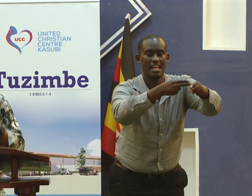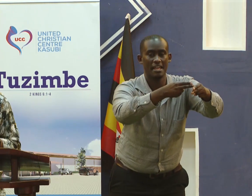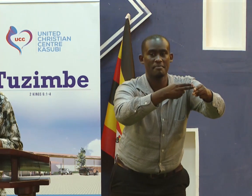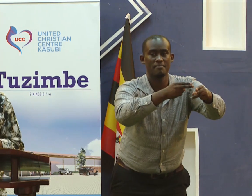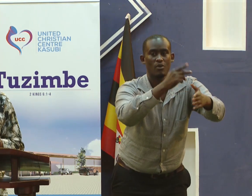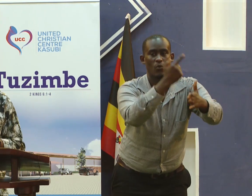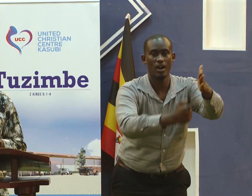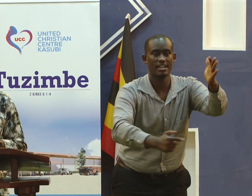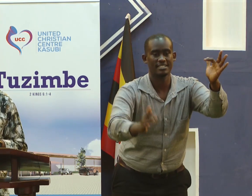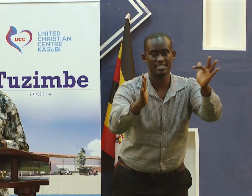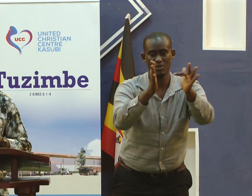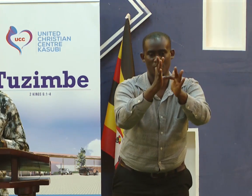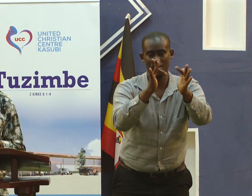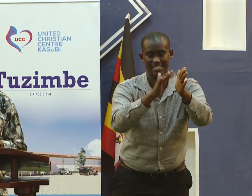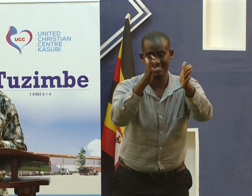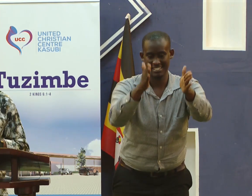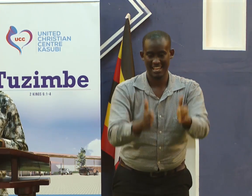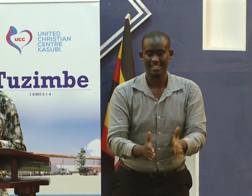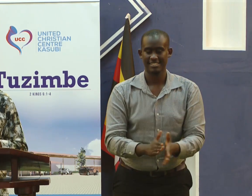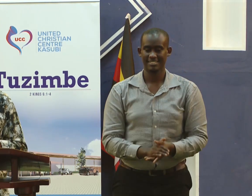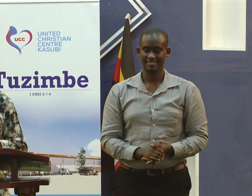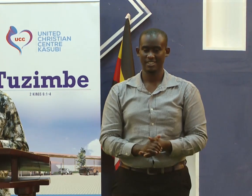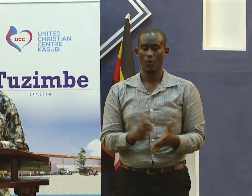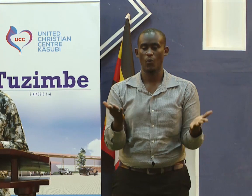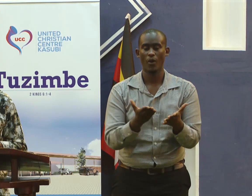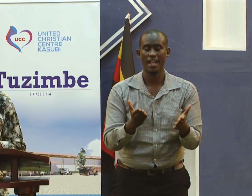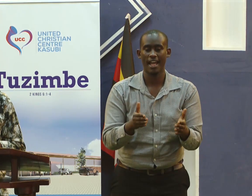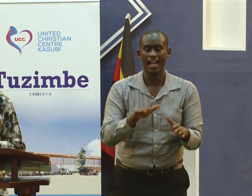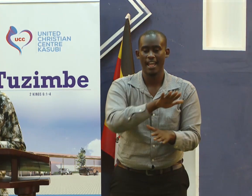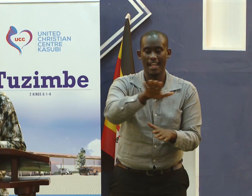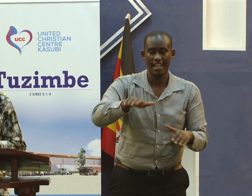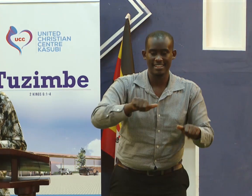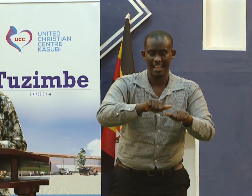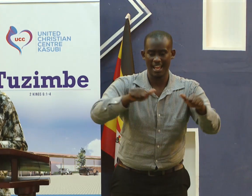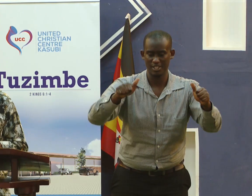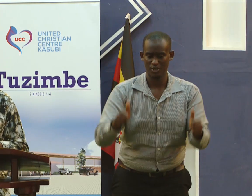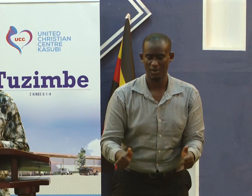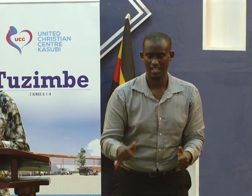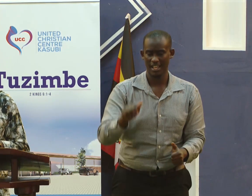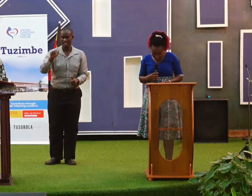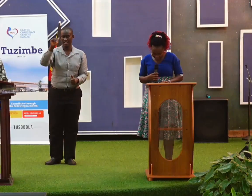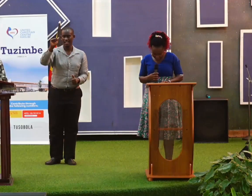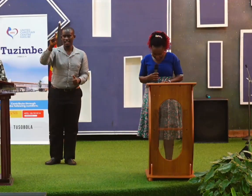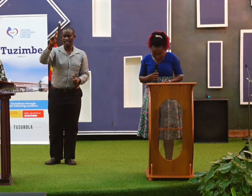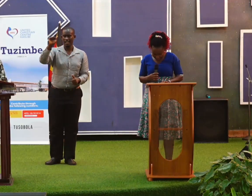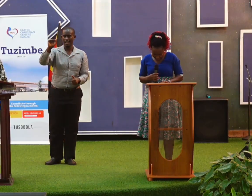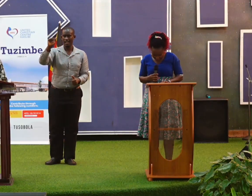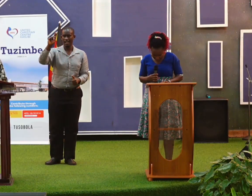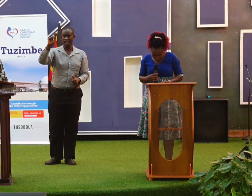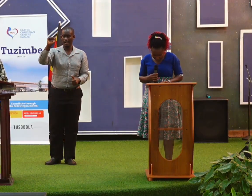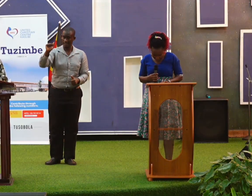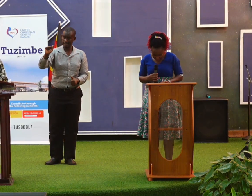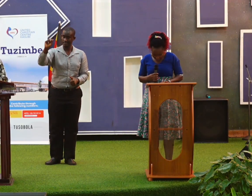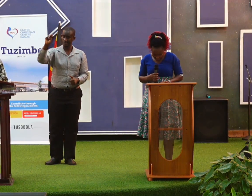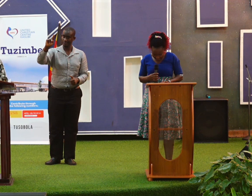And when he found him, he brought him to Antioch. for for a whole year, Barnabas and